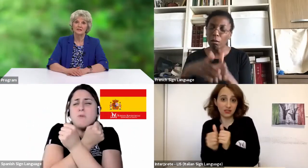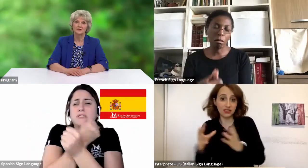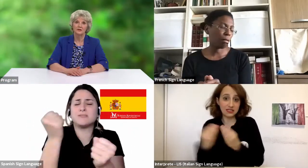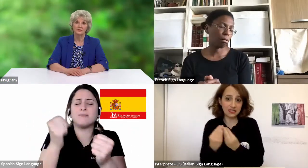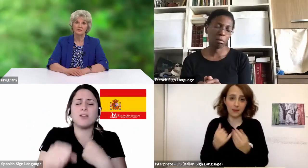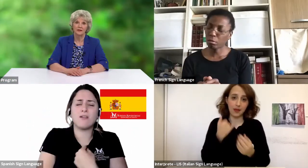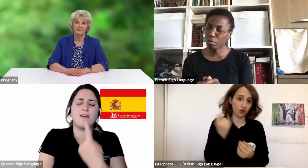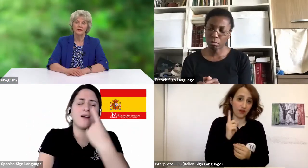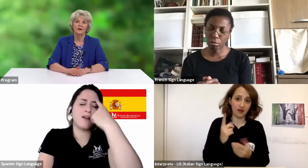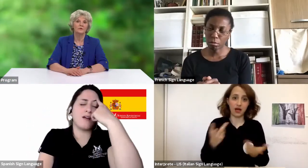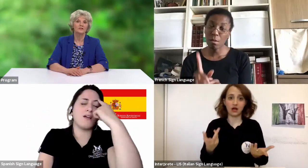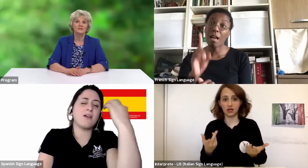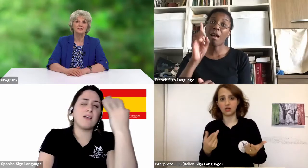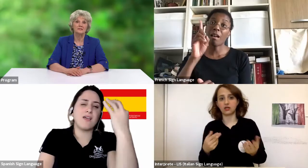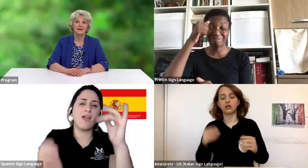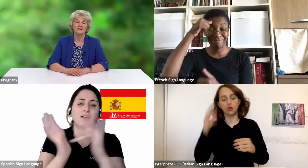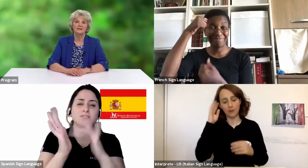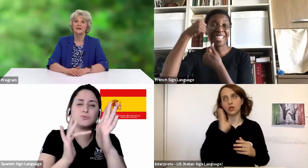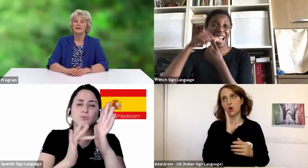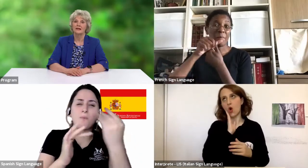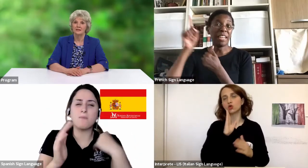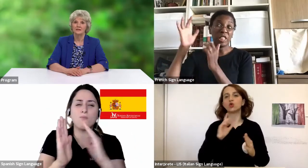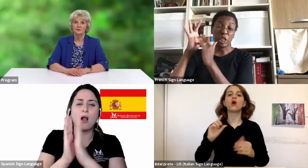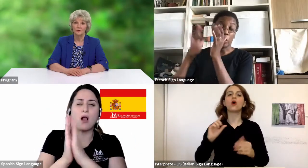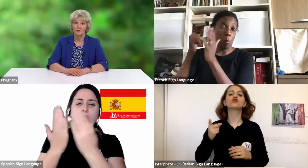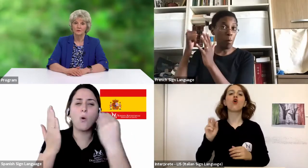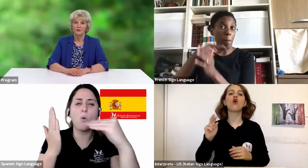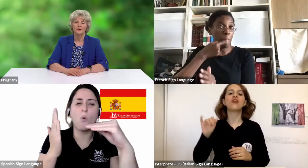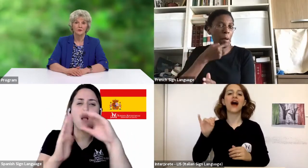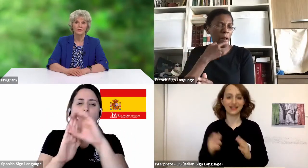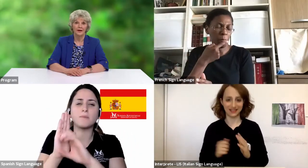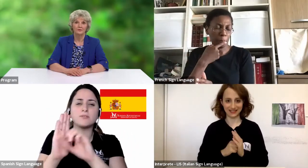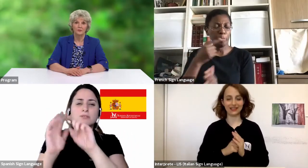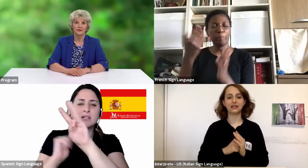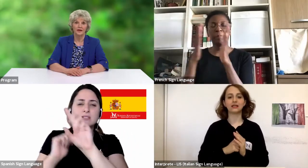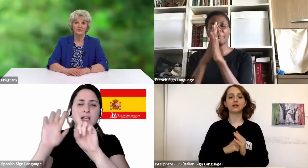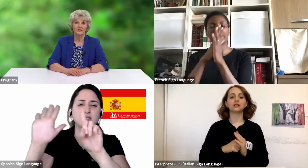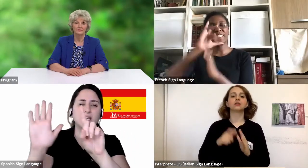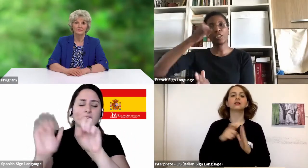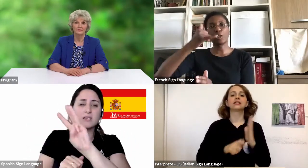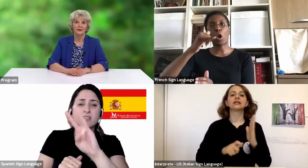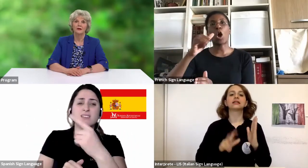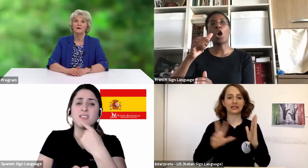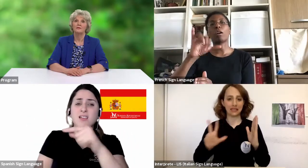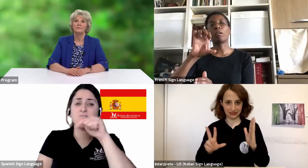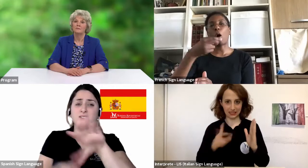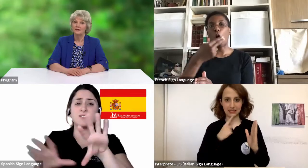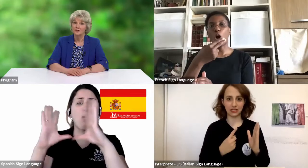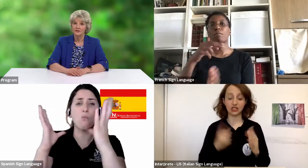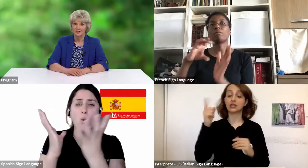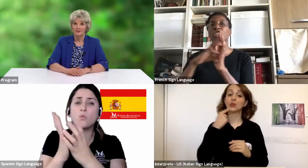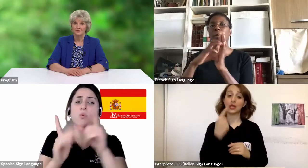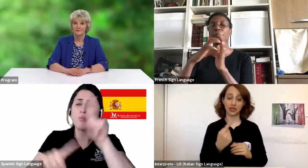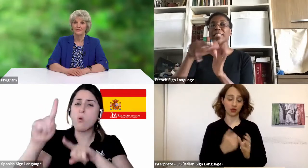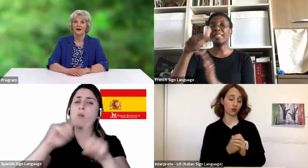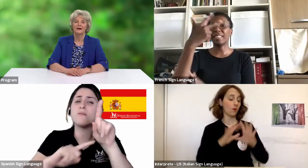16, 33, when Jesus said, In this world you will have tribulation, but be